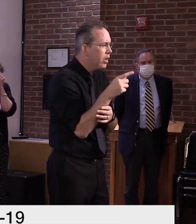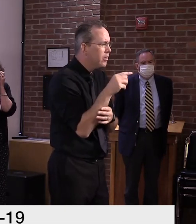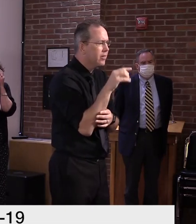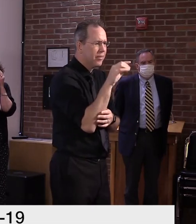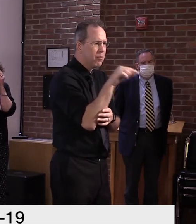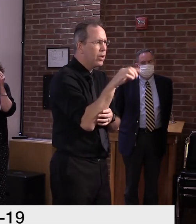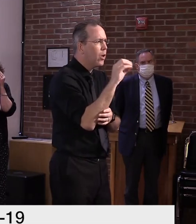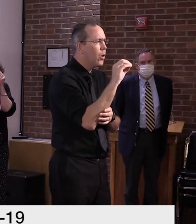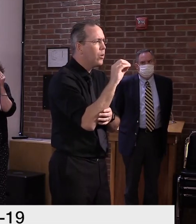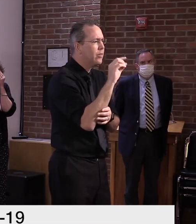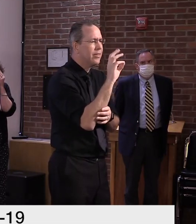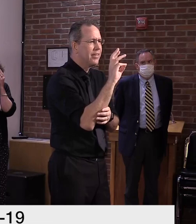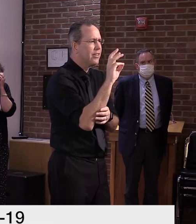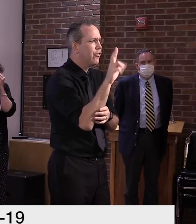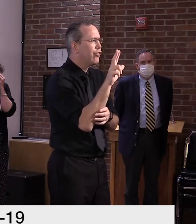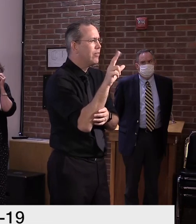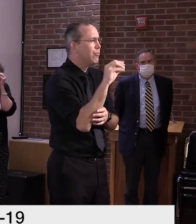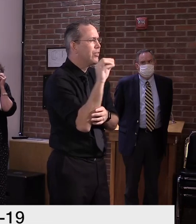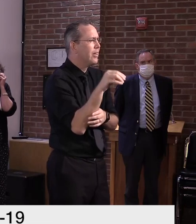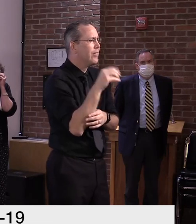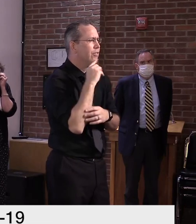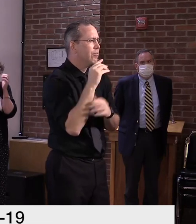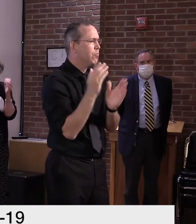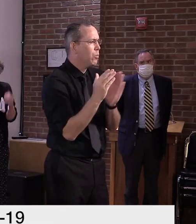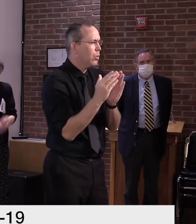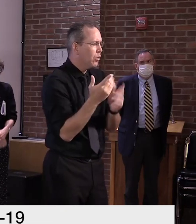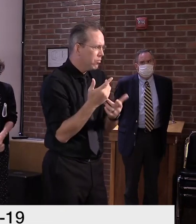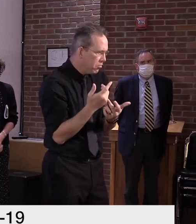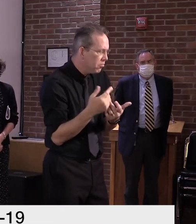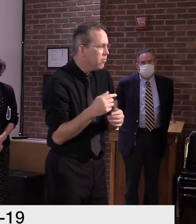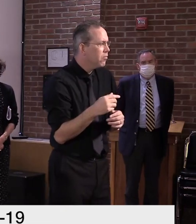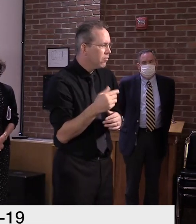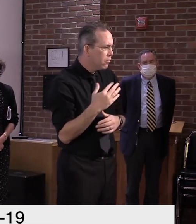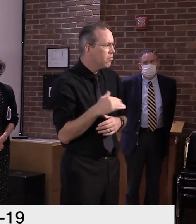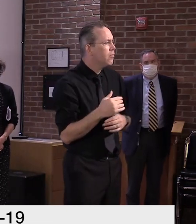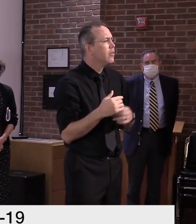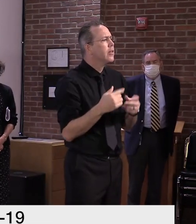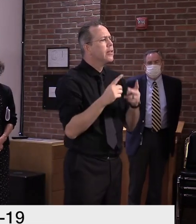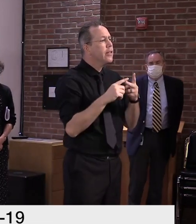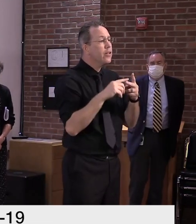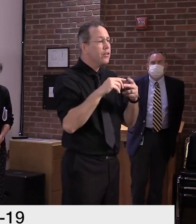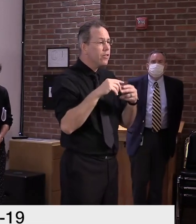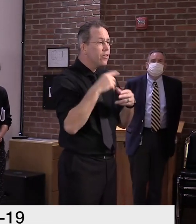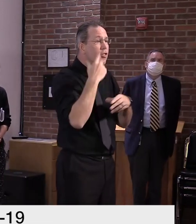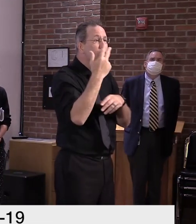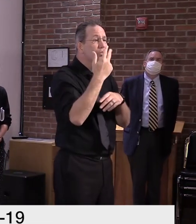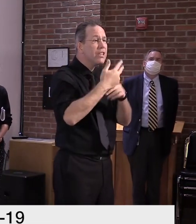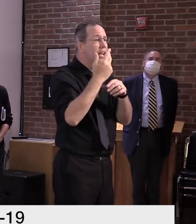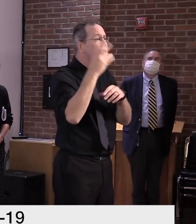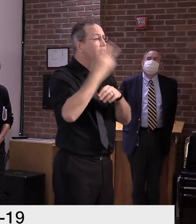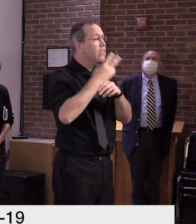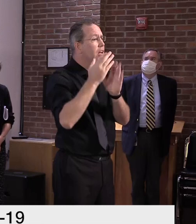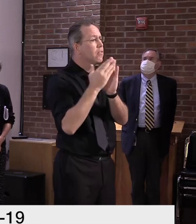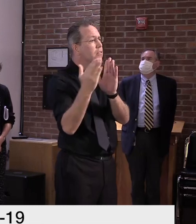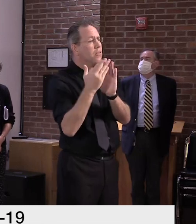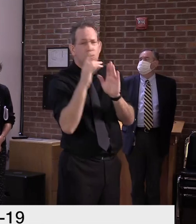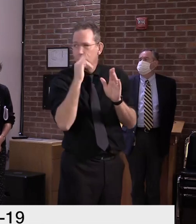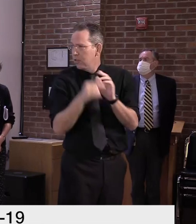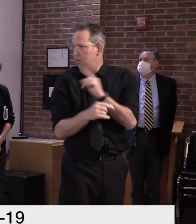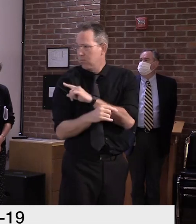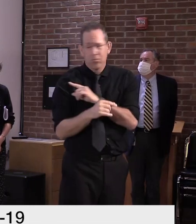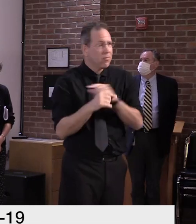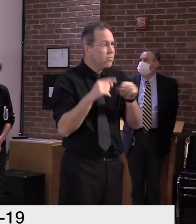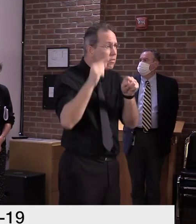below our 4% guardrail. Our three and seven day viral growth averages also held steady this week, all trending safely